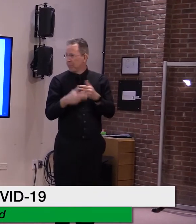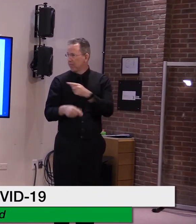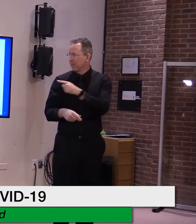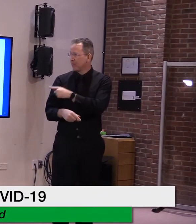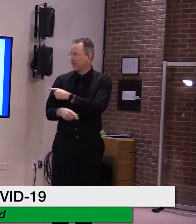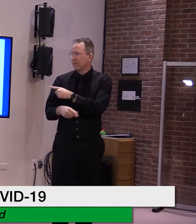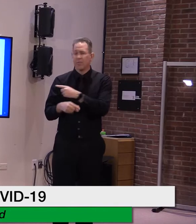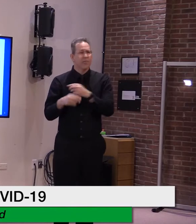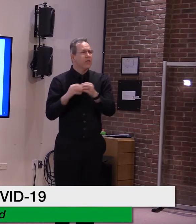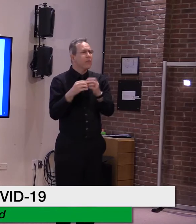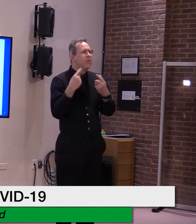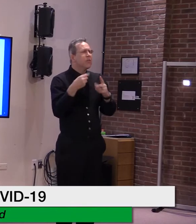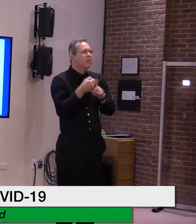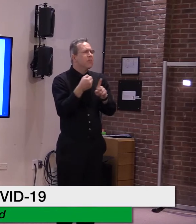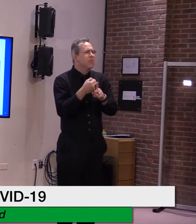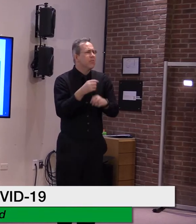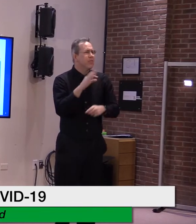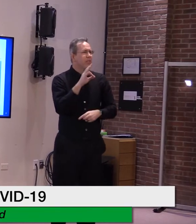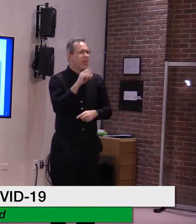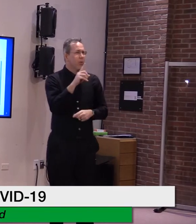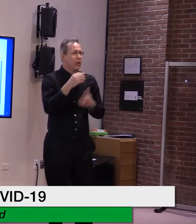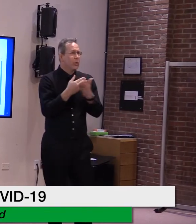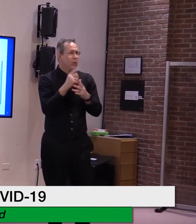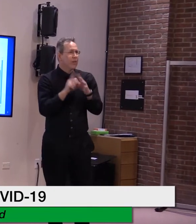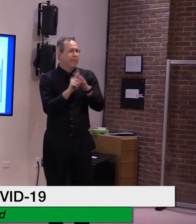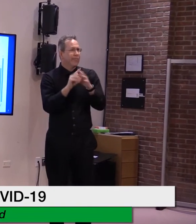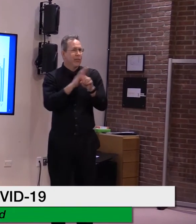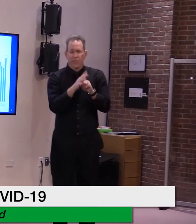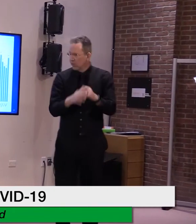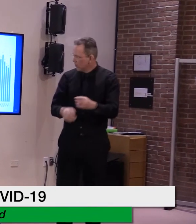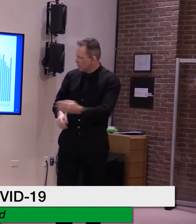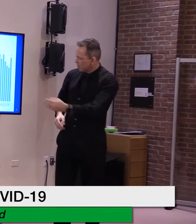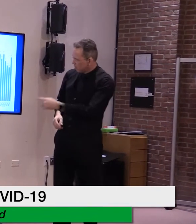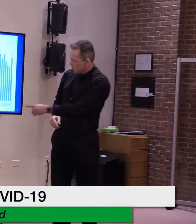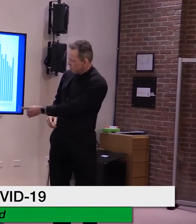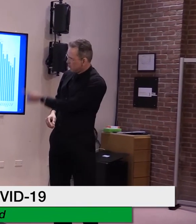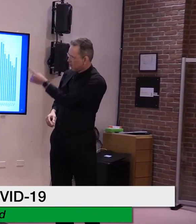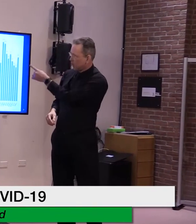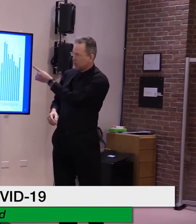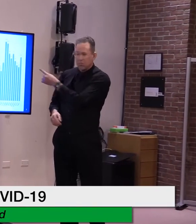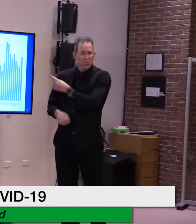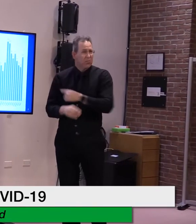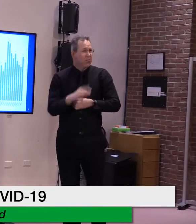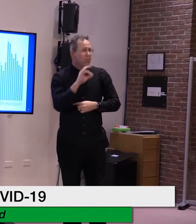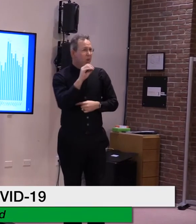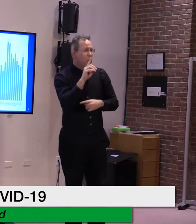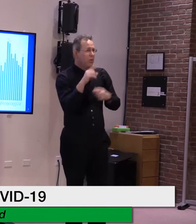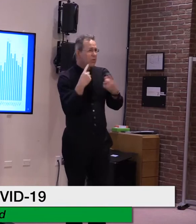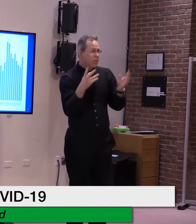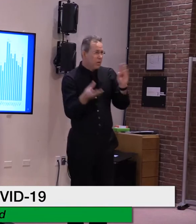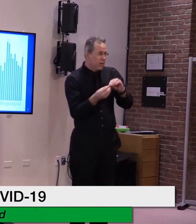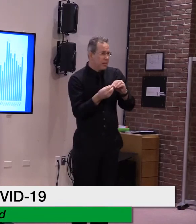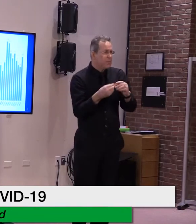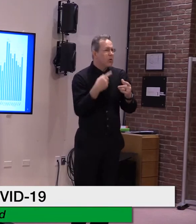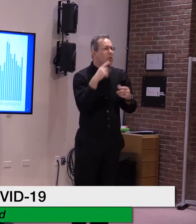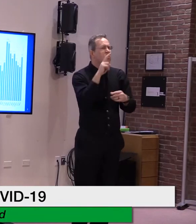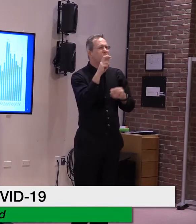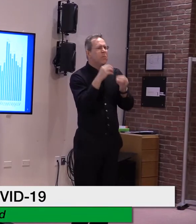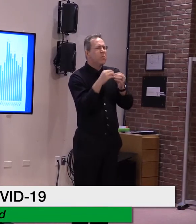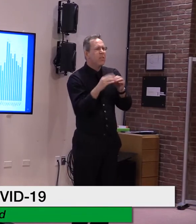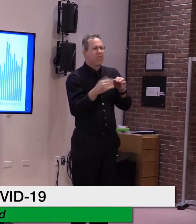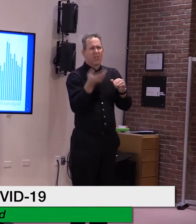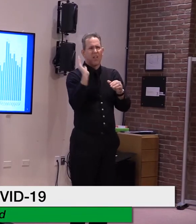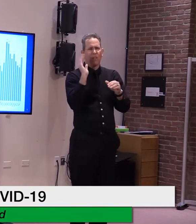COVID-19 cases, over 200 more cases when compared to last week, and the most weekly cases we